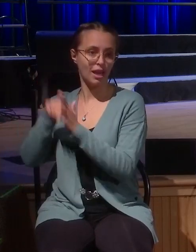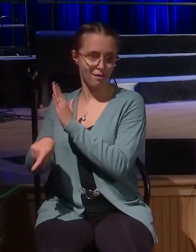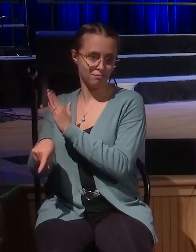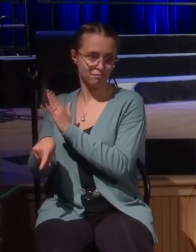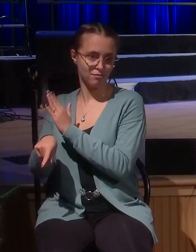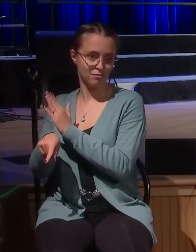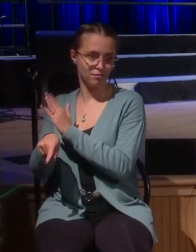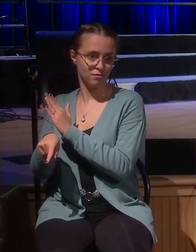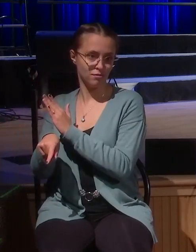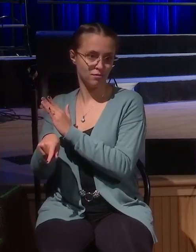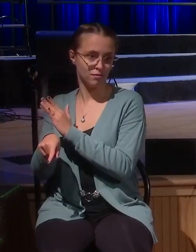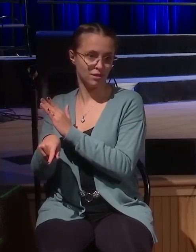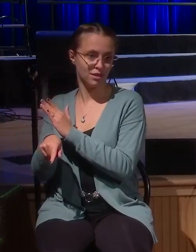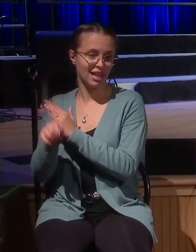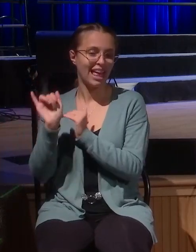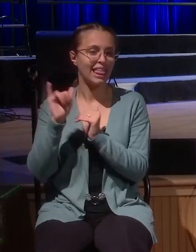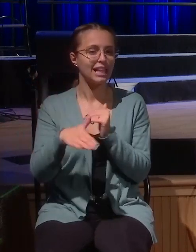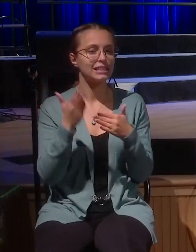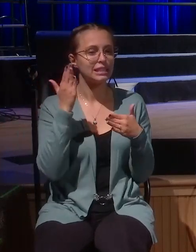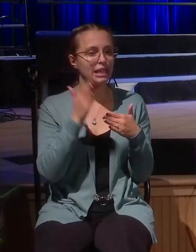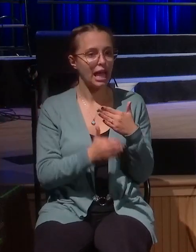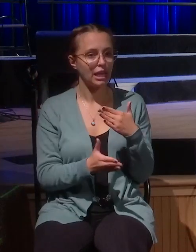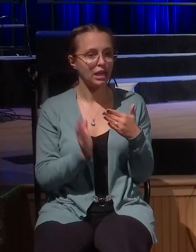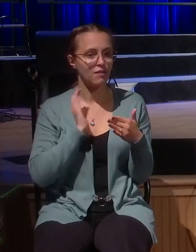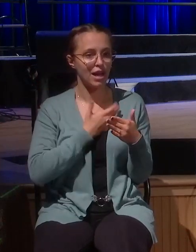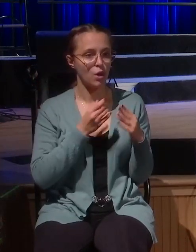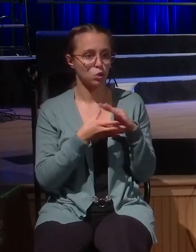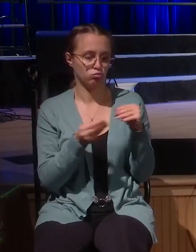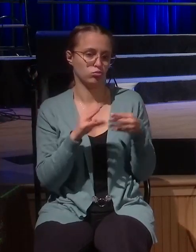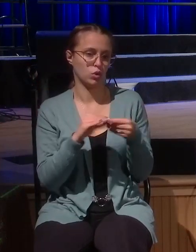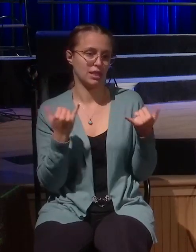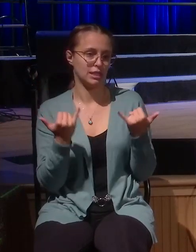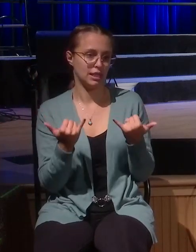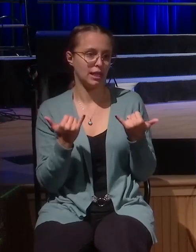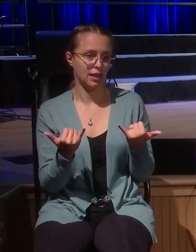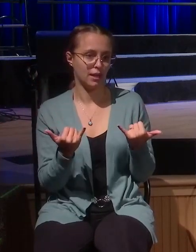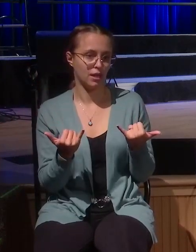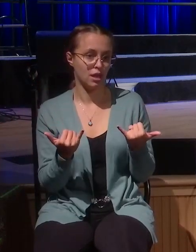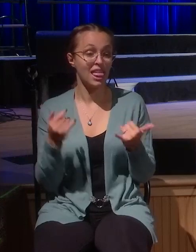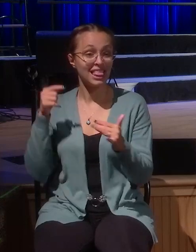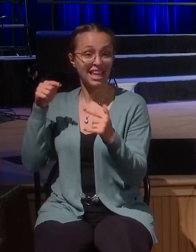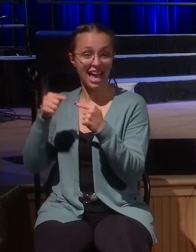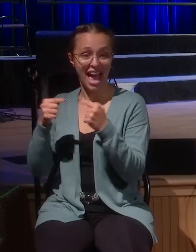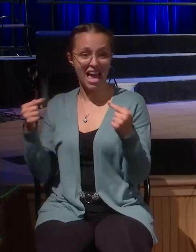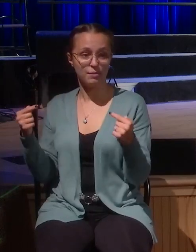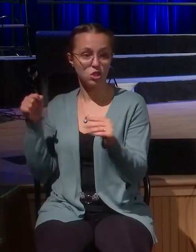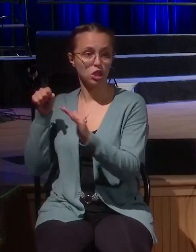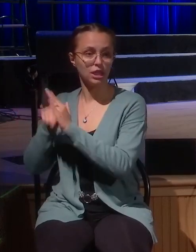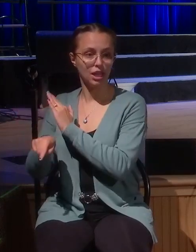And that's the end of our passage today. His enemies are slaughtered before him. Like, goodness,